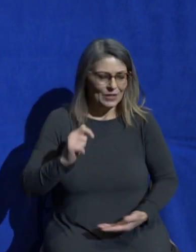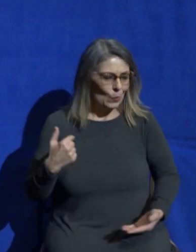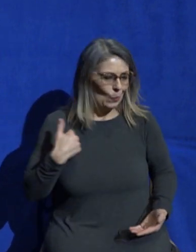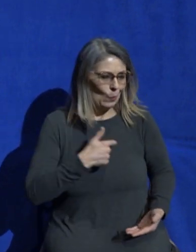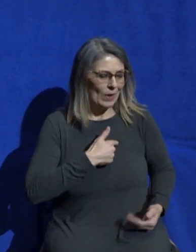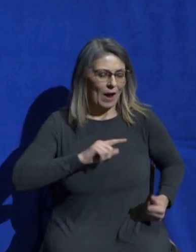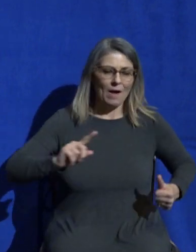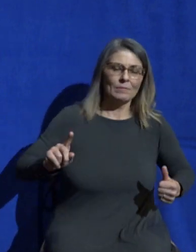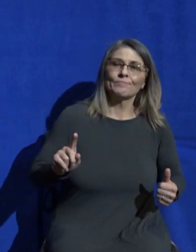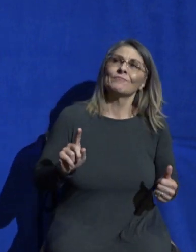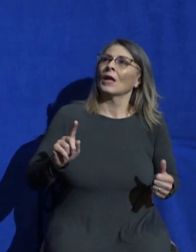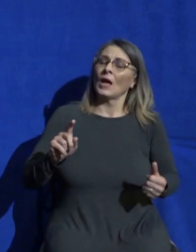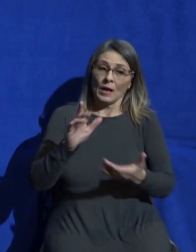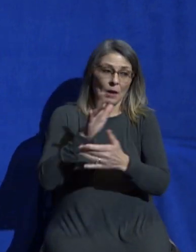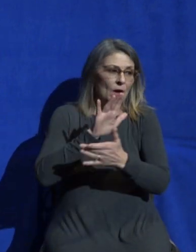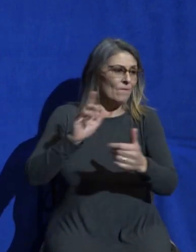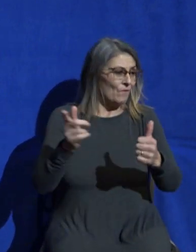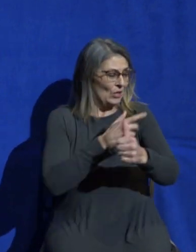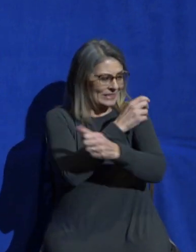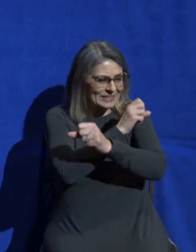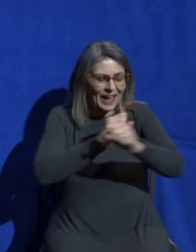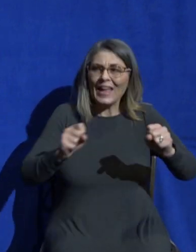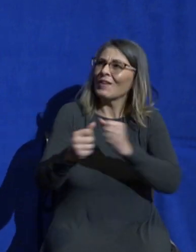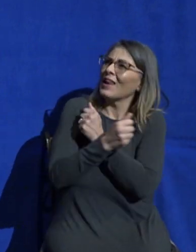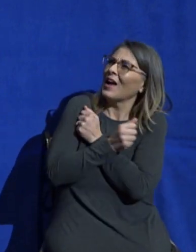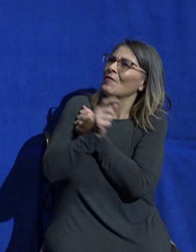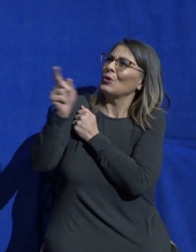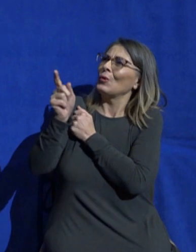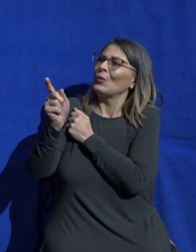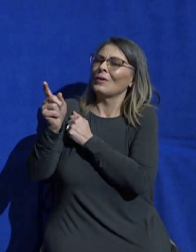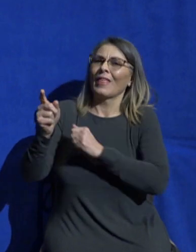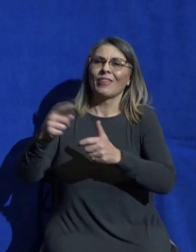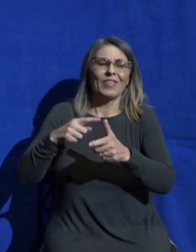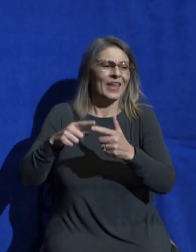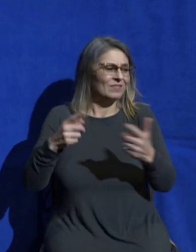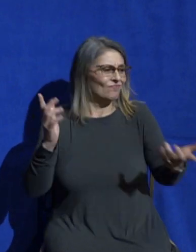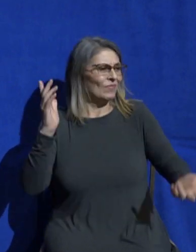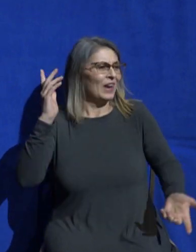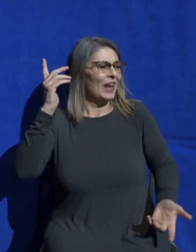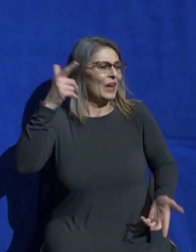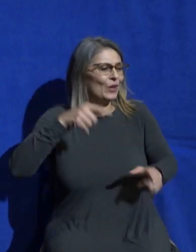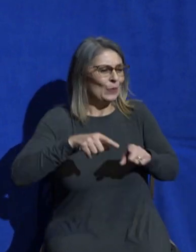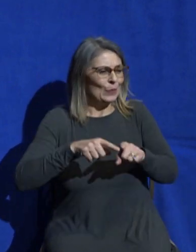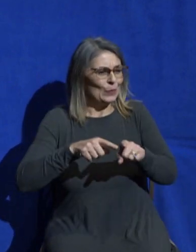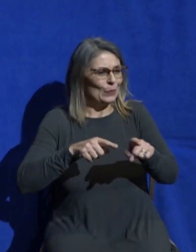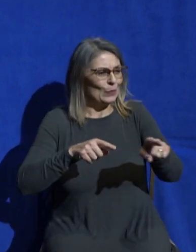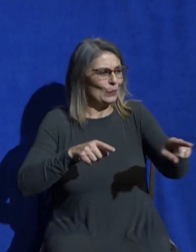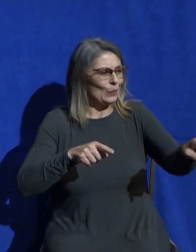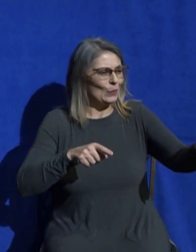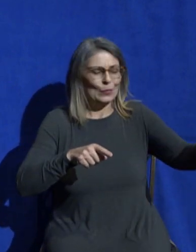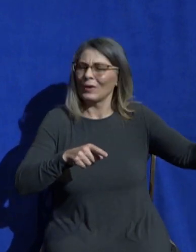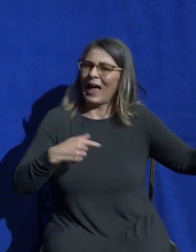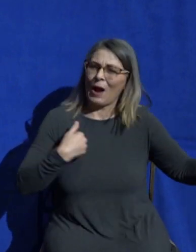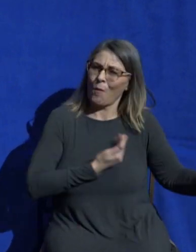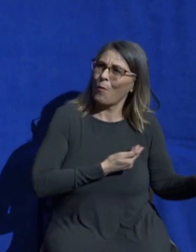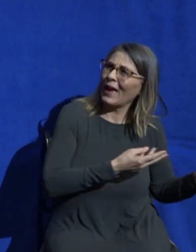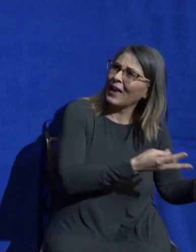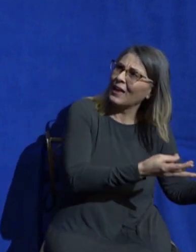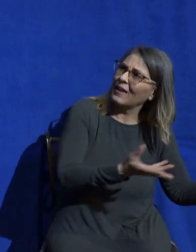in our particular circumstance or the particular season of our life would you guide us and give us wisdom would you send people